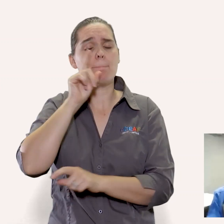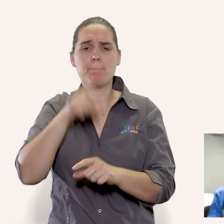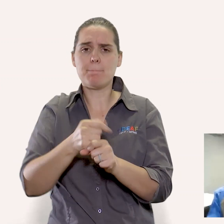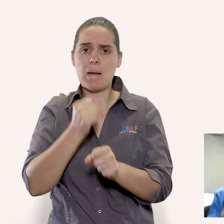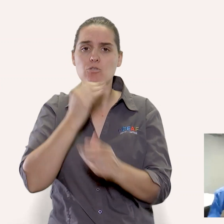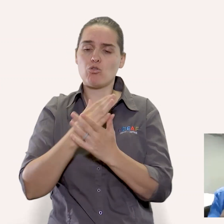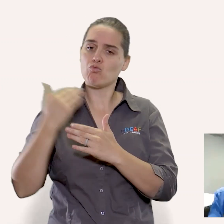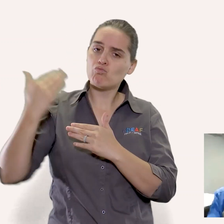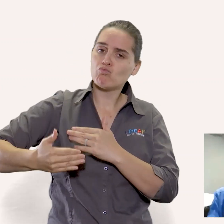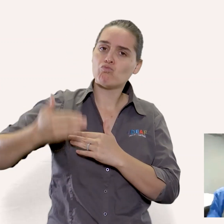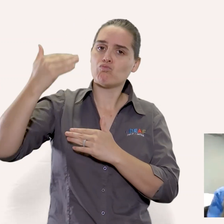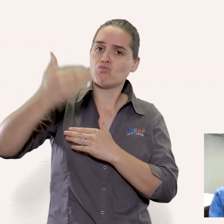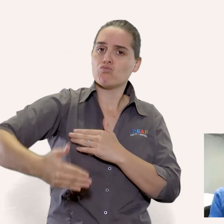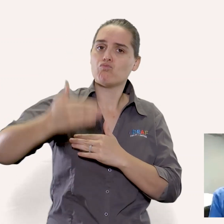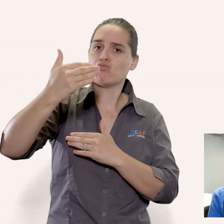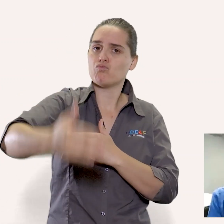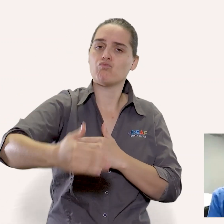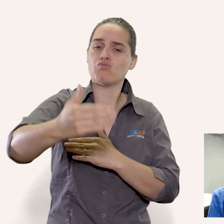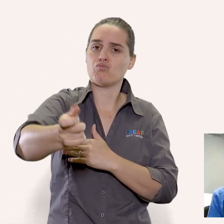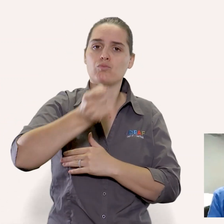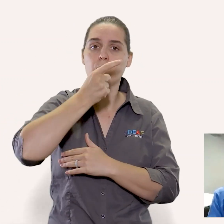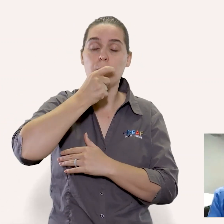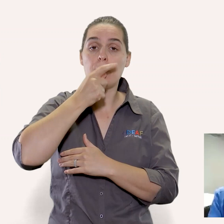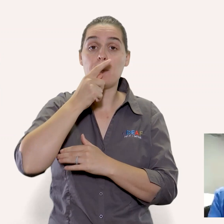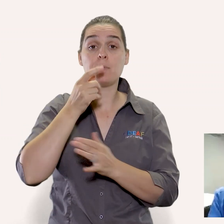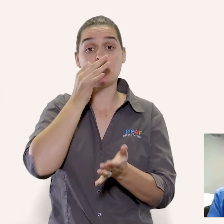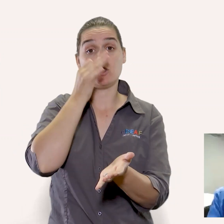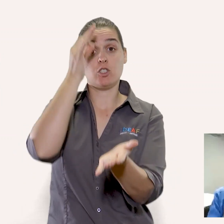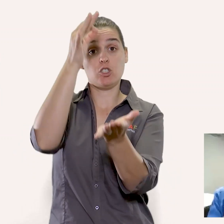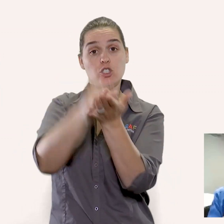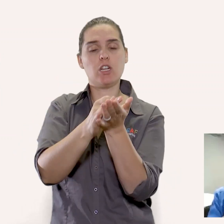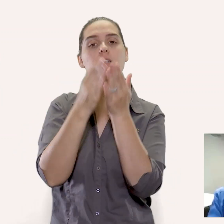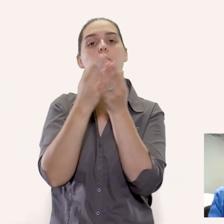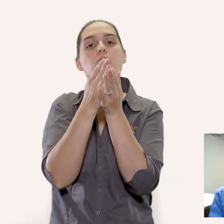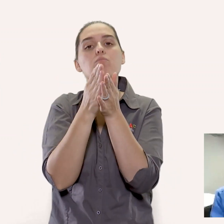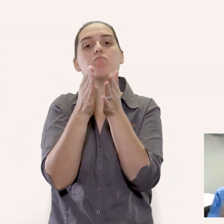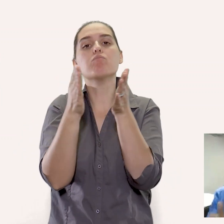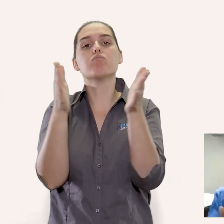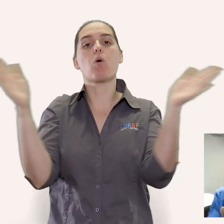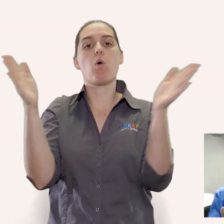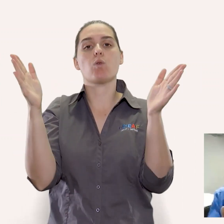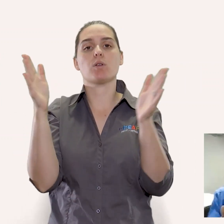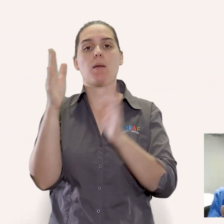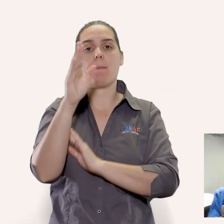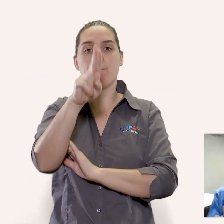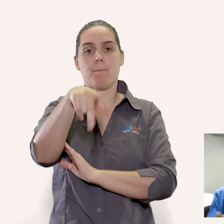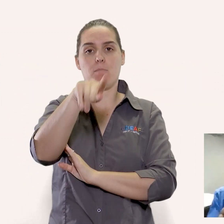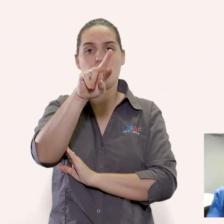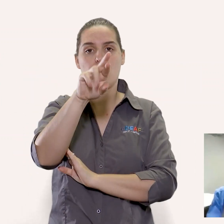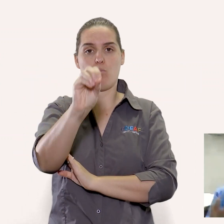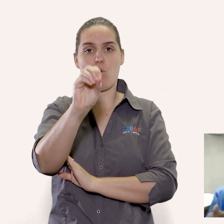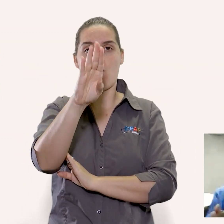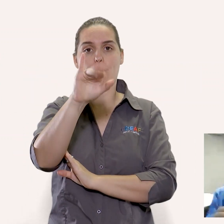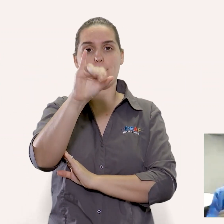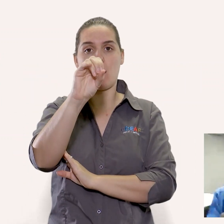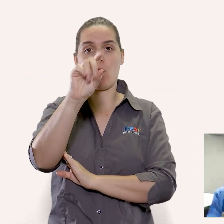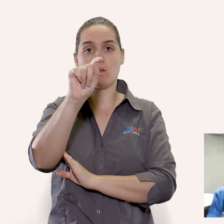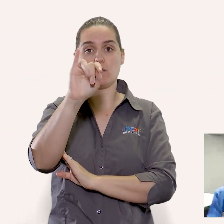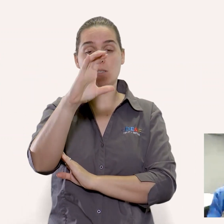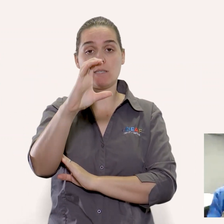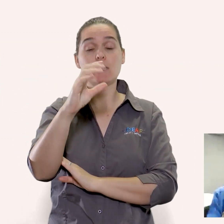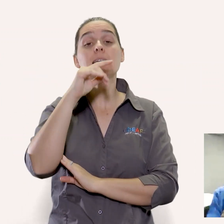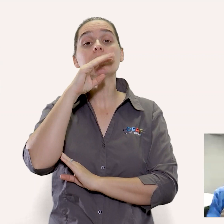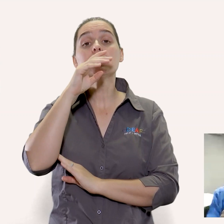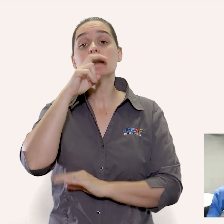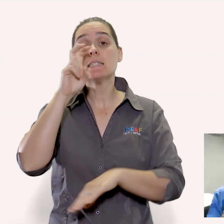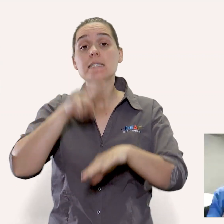take the right probiotic on a regular basis and so i recommend getting a broad spectrum product that has at least